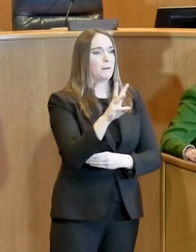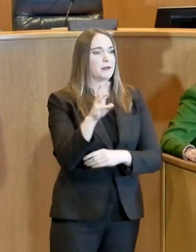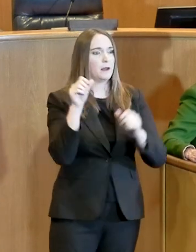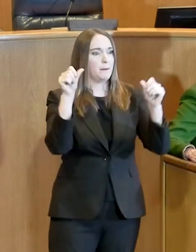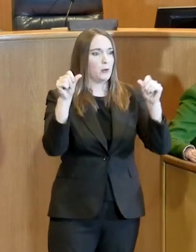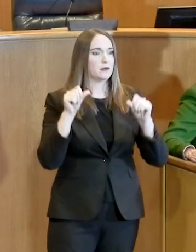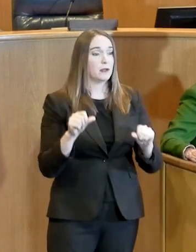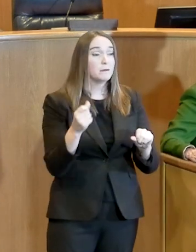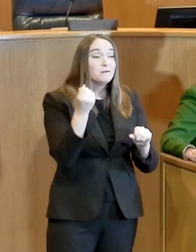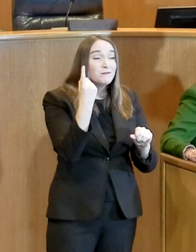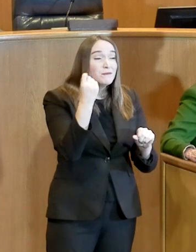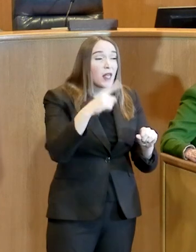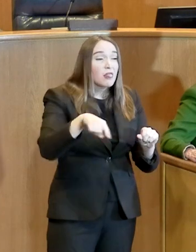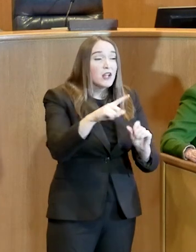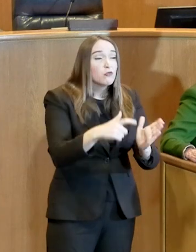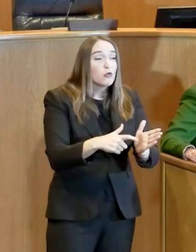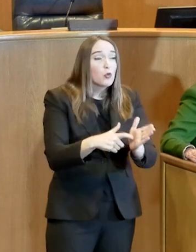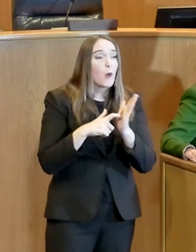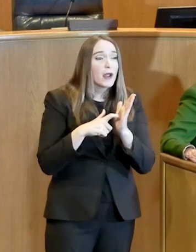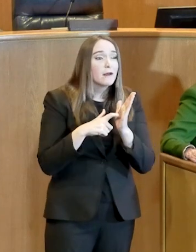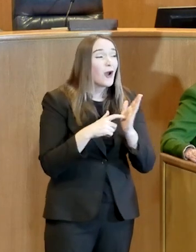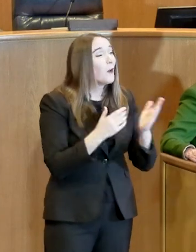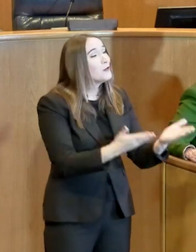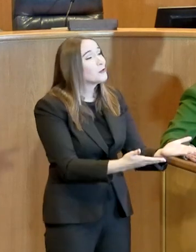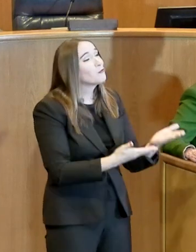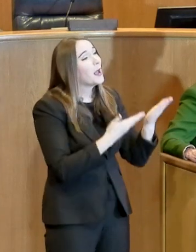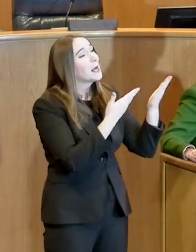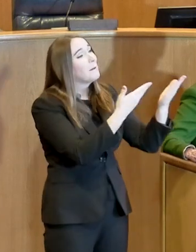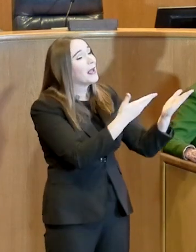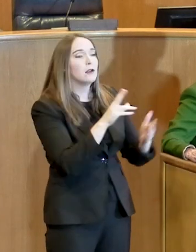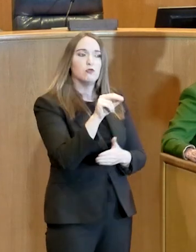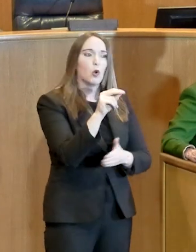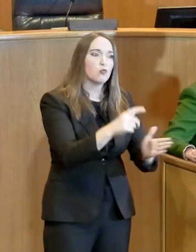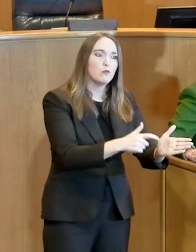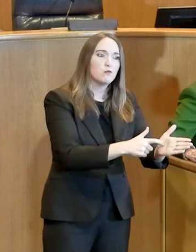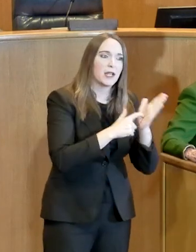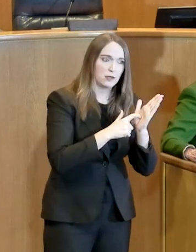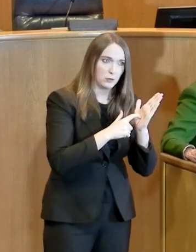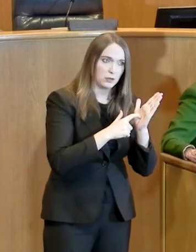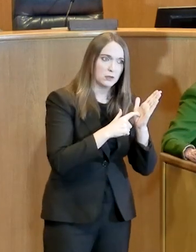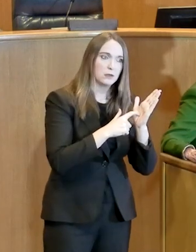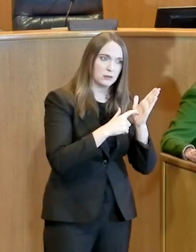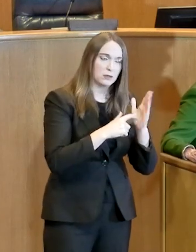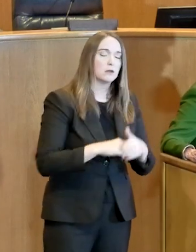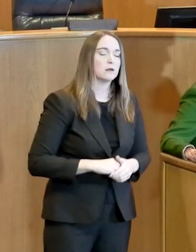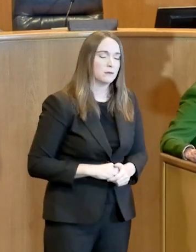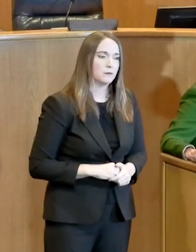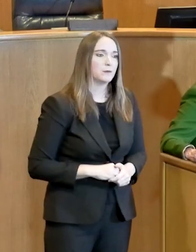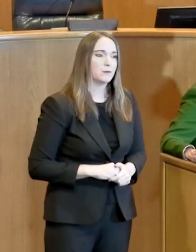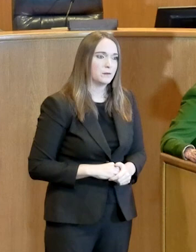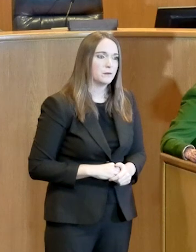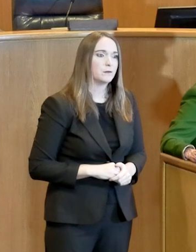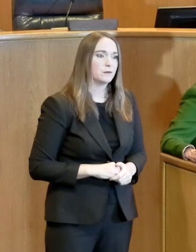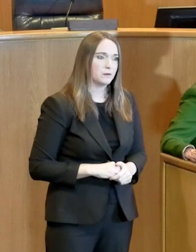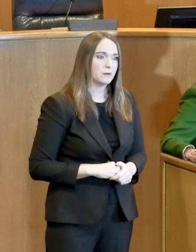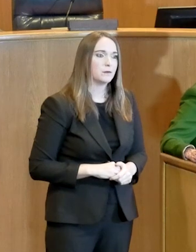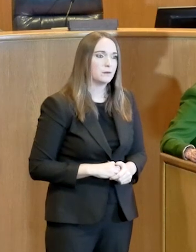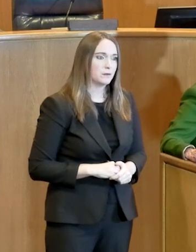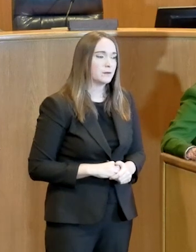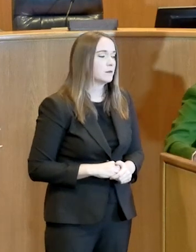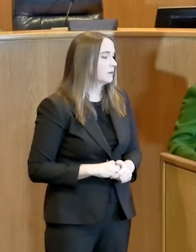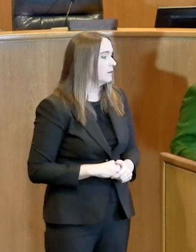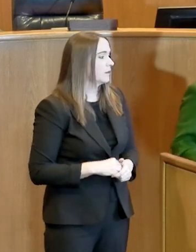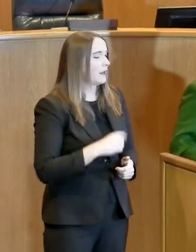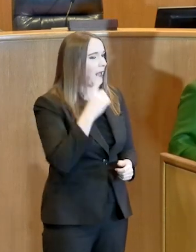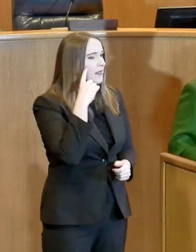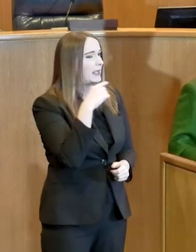are mandatory. They're not strongly recommended. They are mandatory. The only other thing that you may be doing that I'm not